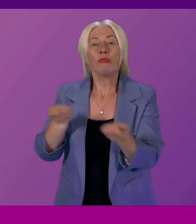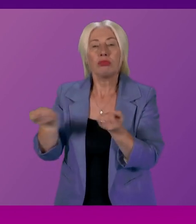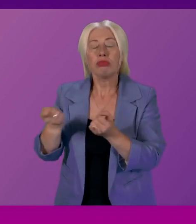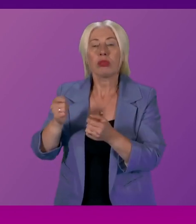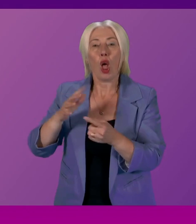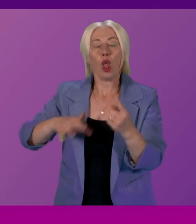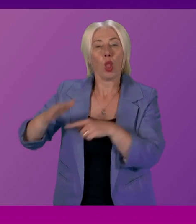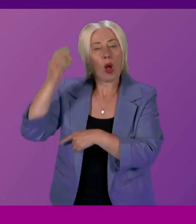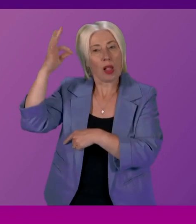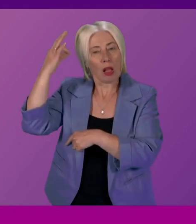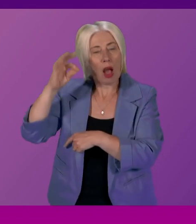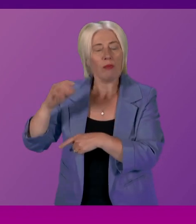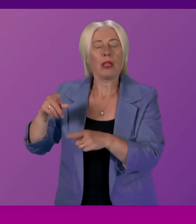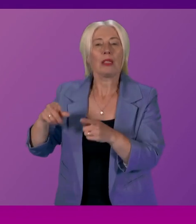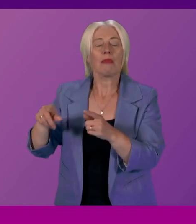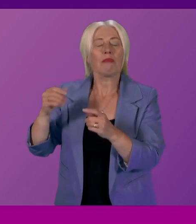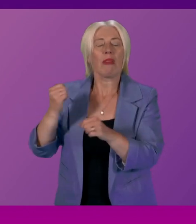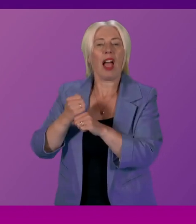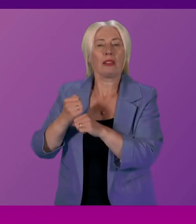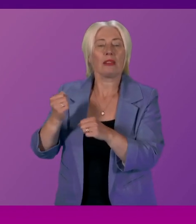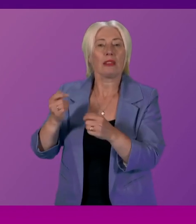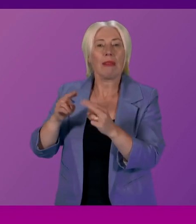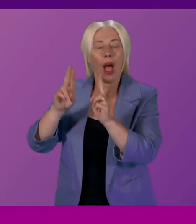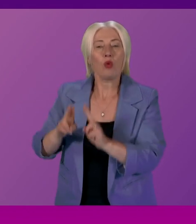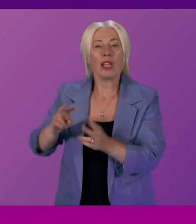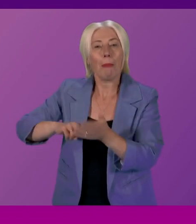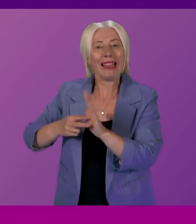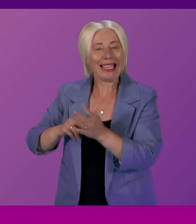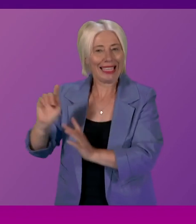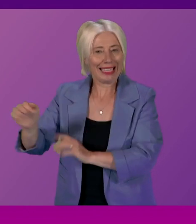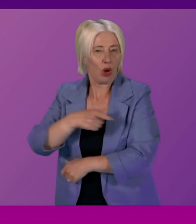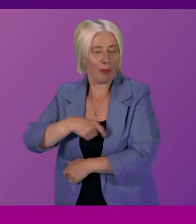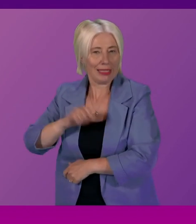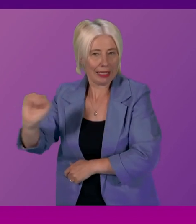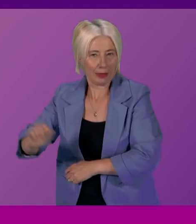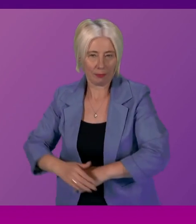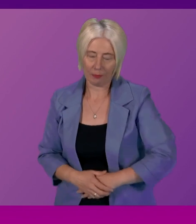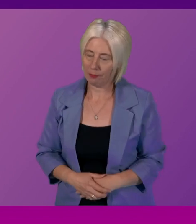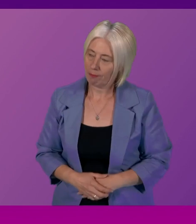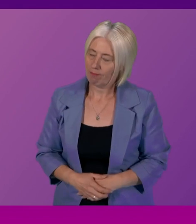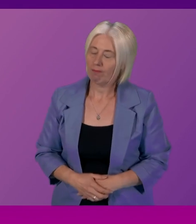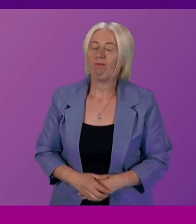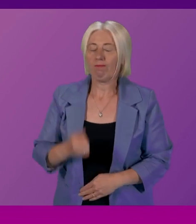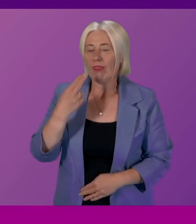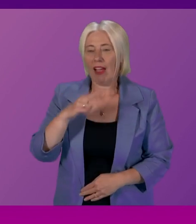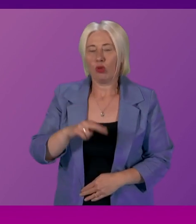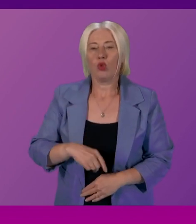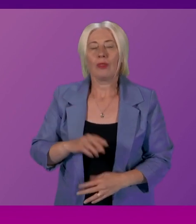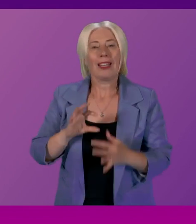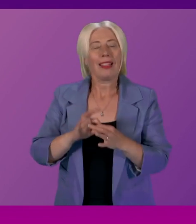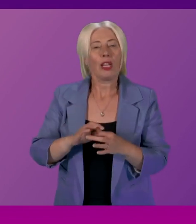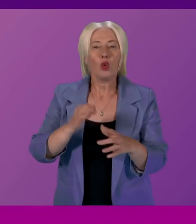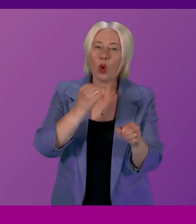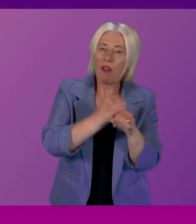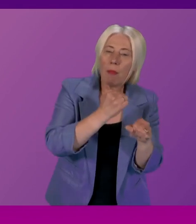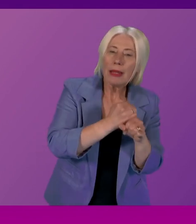and Planning Committee to take forward the questions in this section. Thank you, Convener and good afternoon, First Minister. So this is a question around government